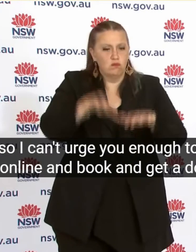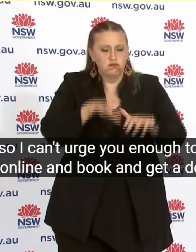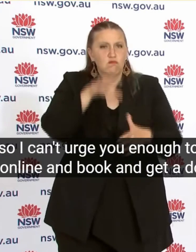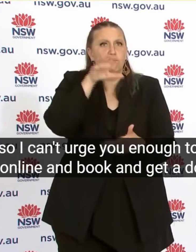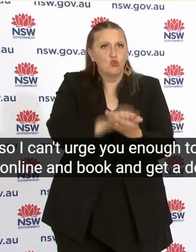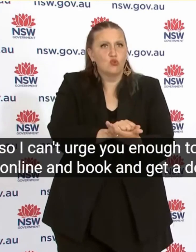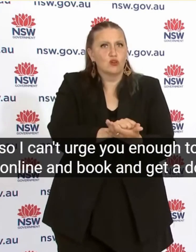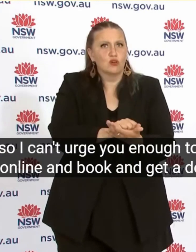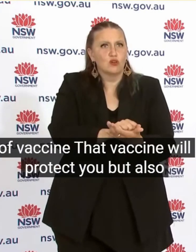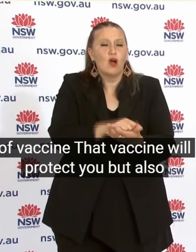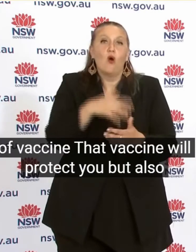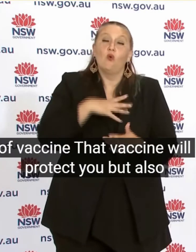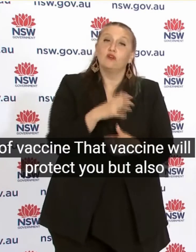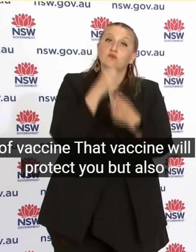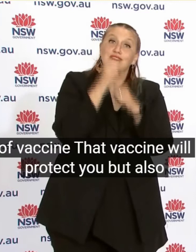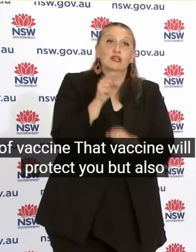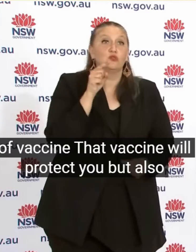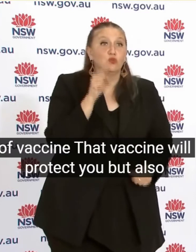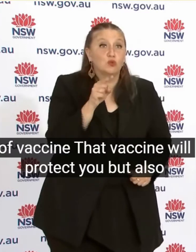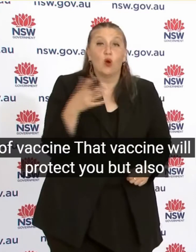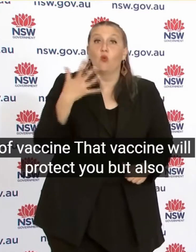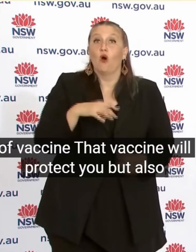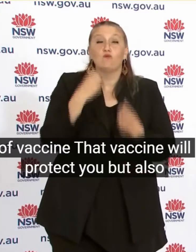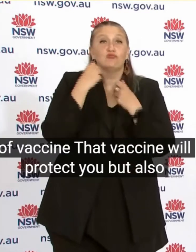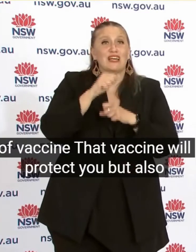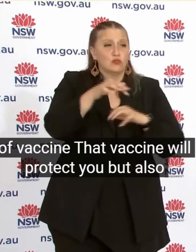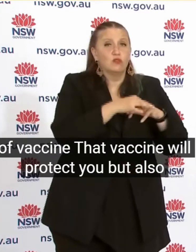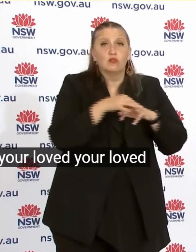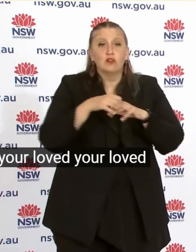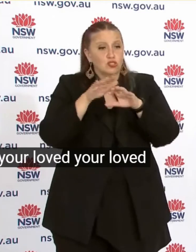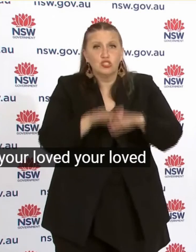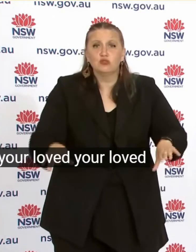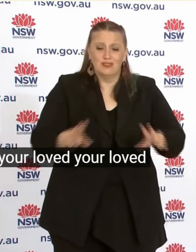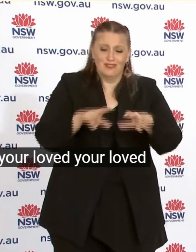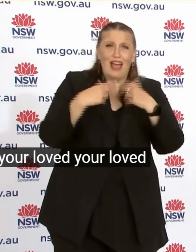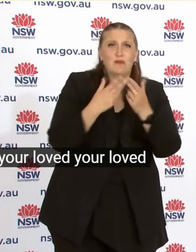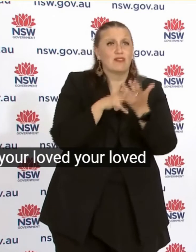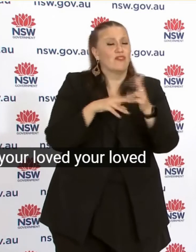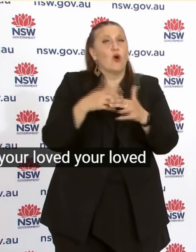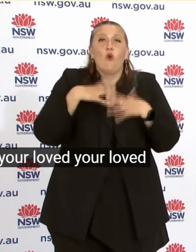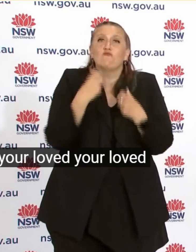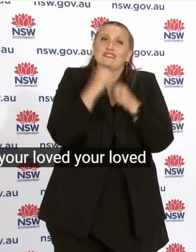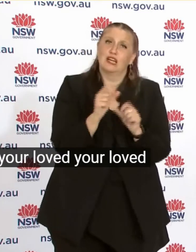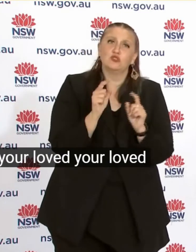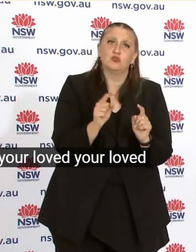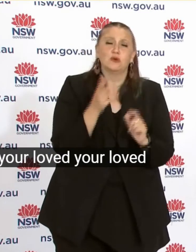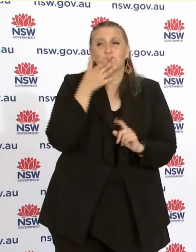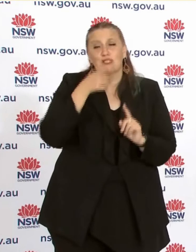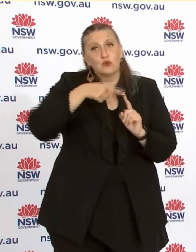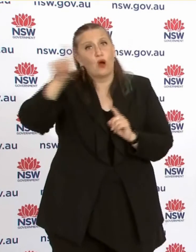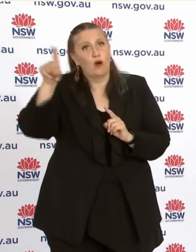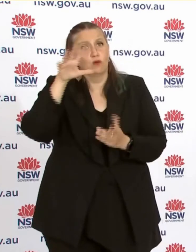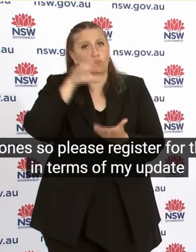But also Your loved Your loved ones So please Register for that